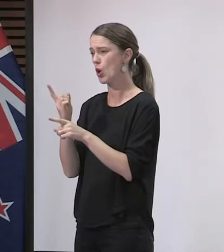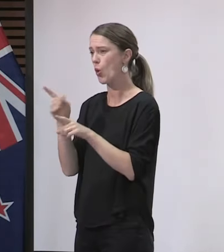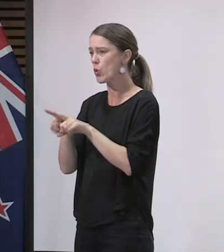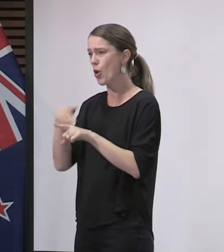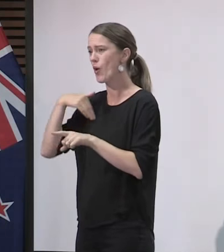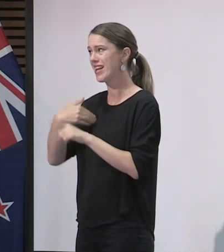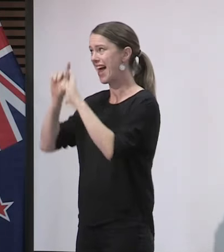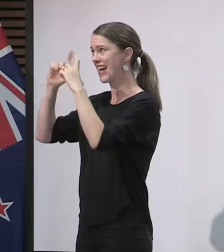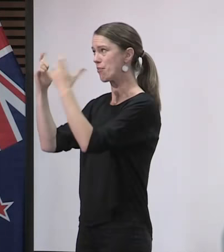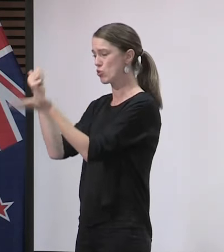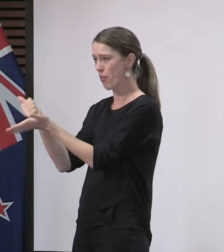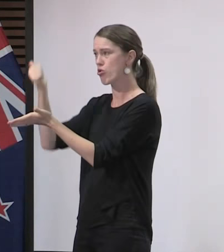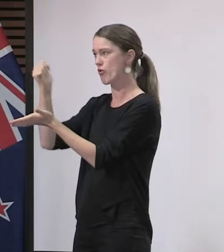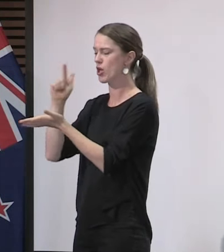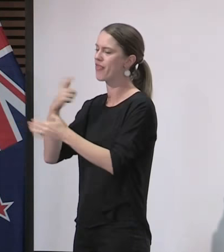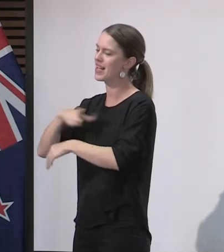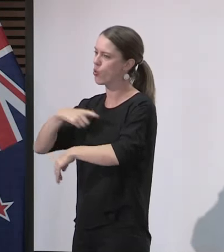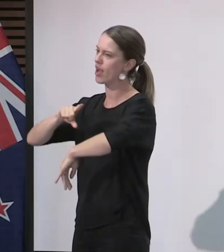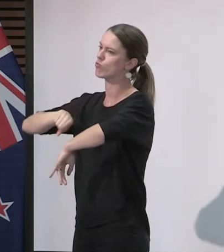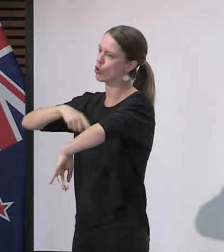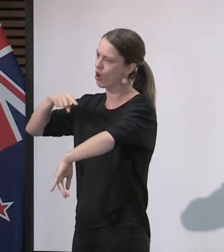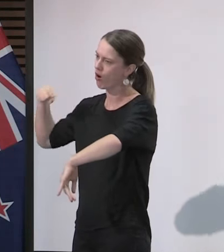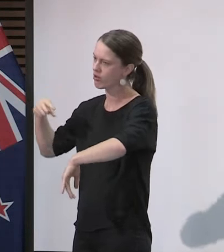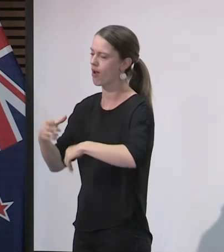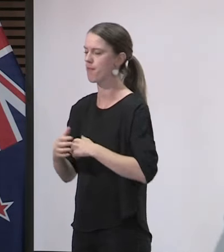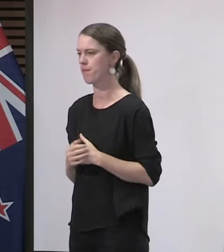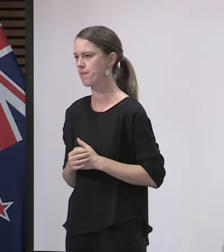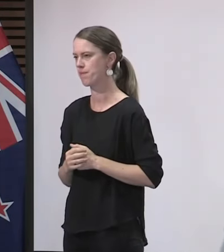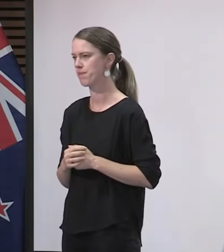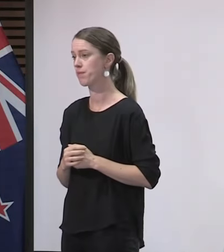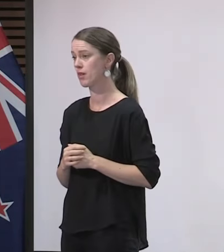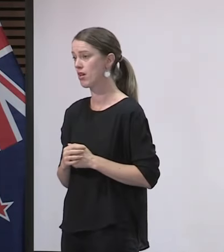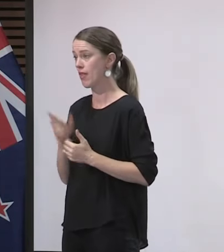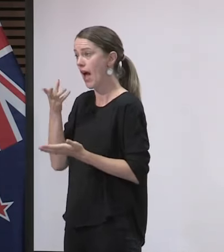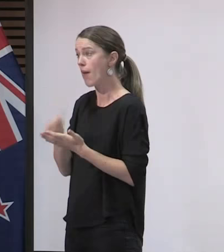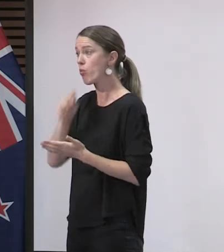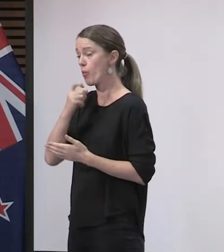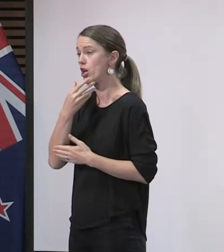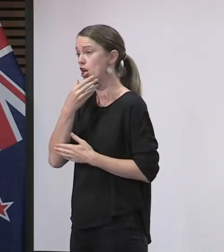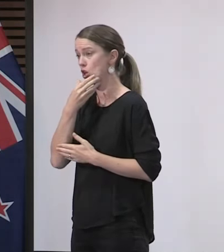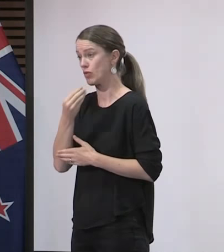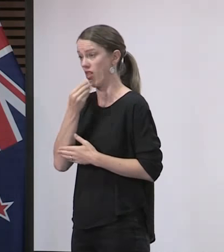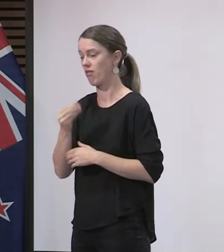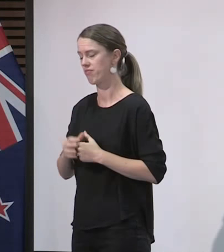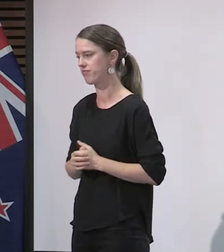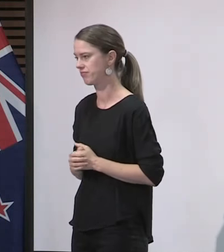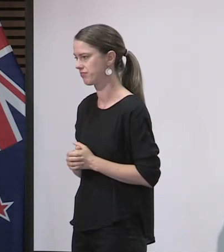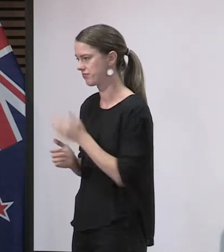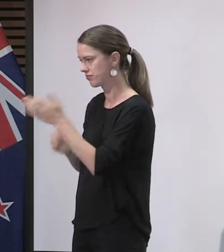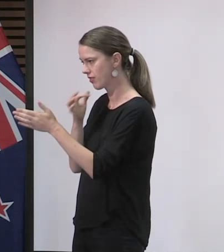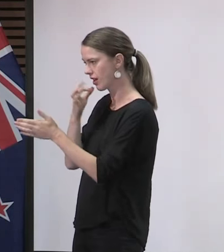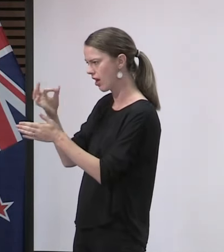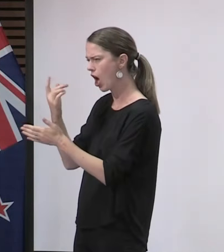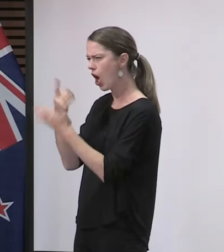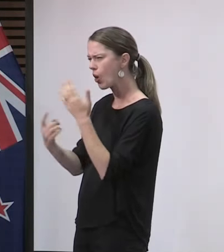ahead with an app like this, which was very important. So I think it's a good solution, and it will be even more useful as we go ahead. And it only